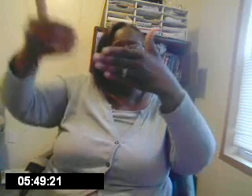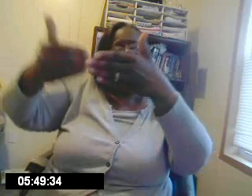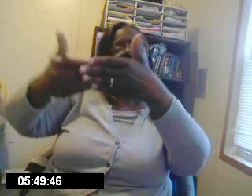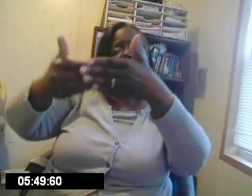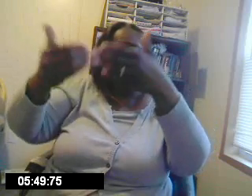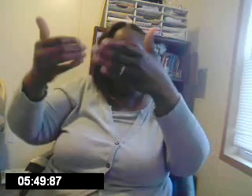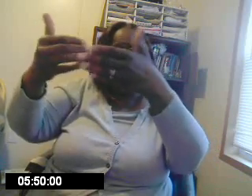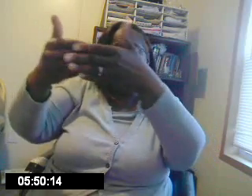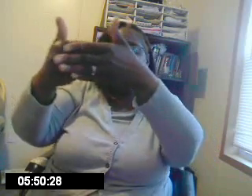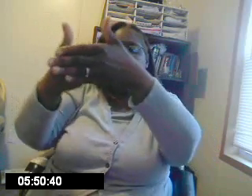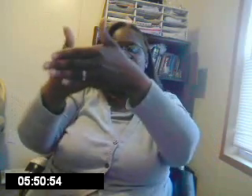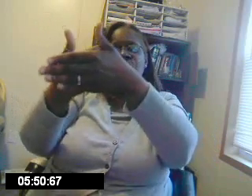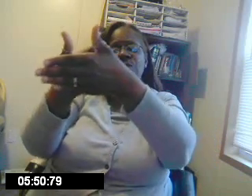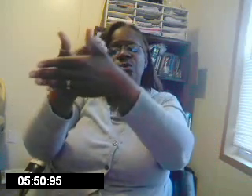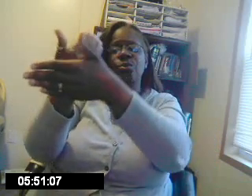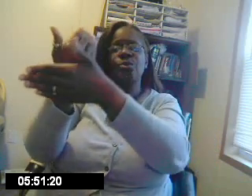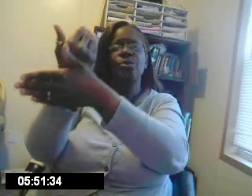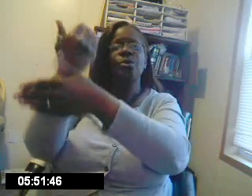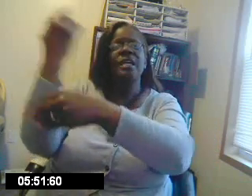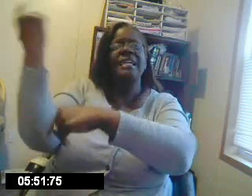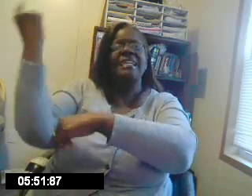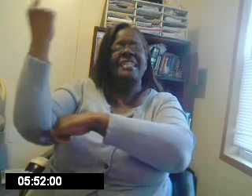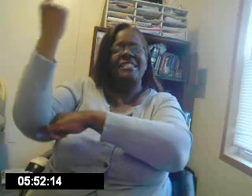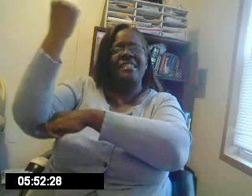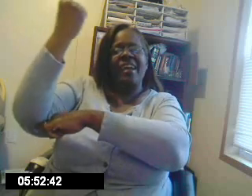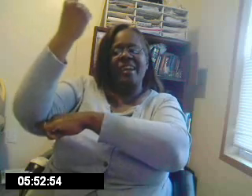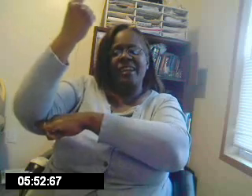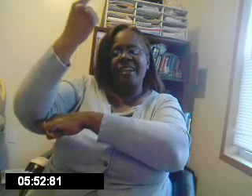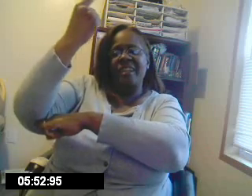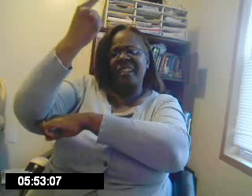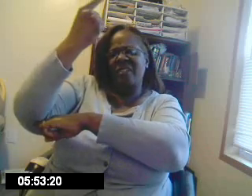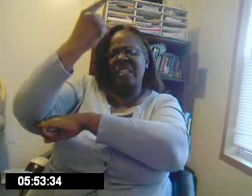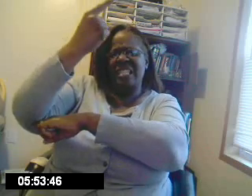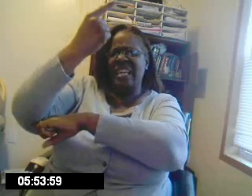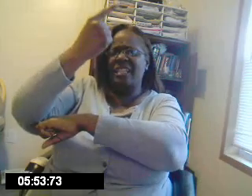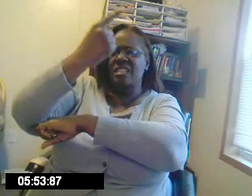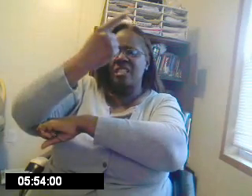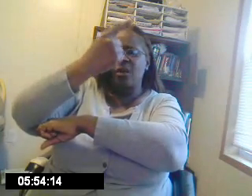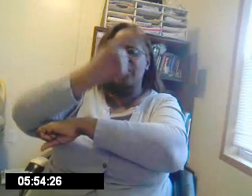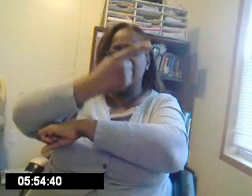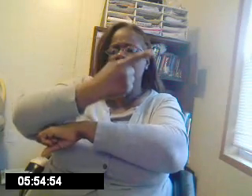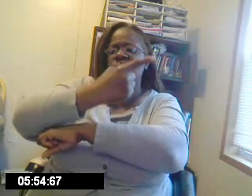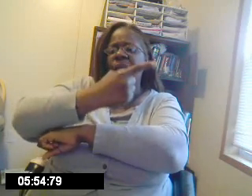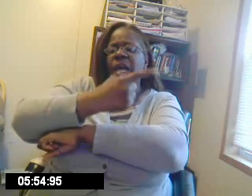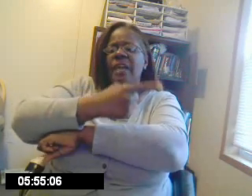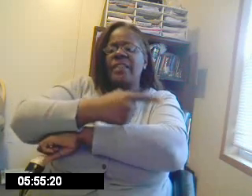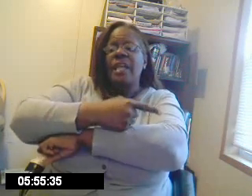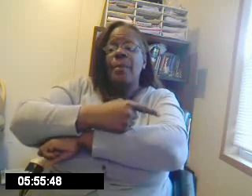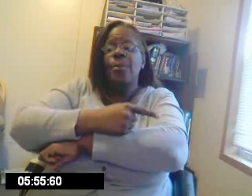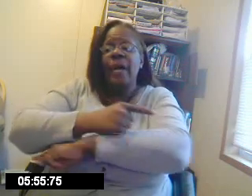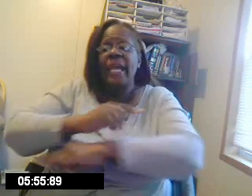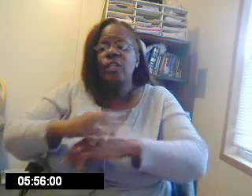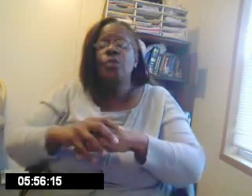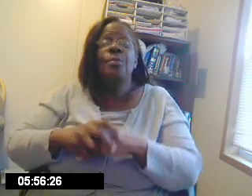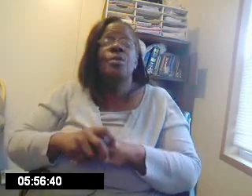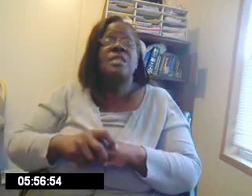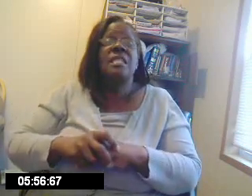So, of a brand new day. And I think that's kind of slow there. Then a brand new mercy